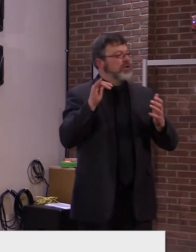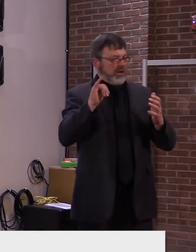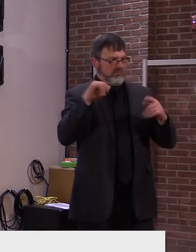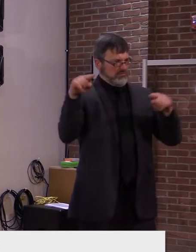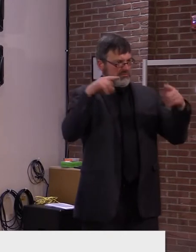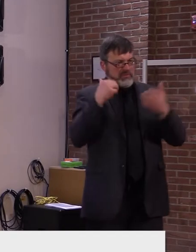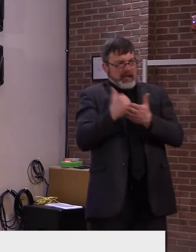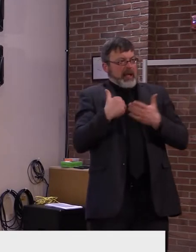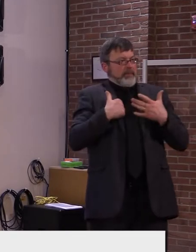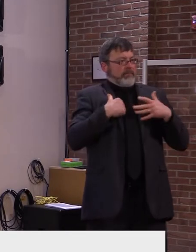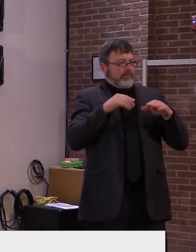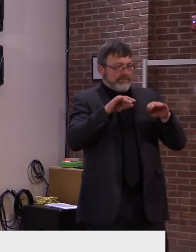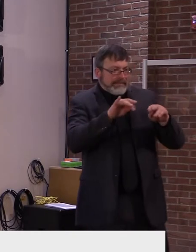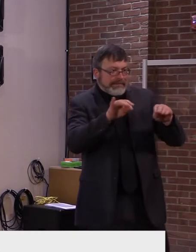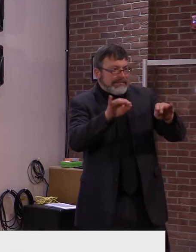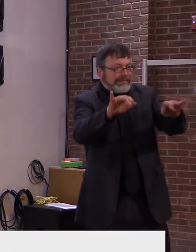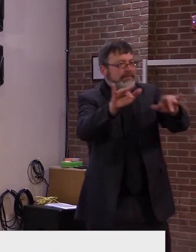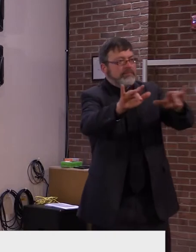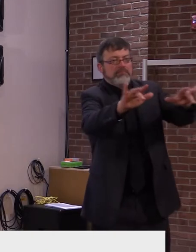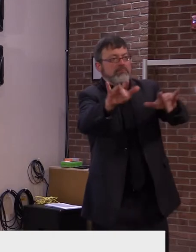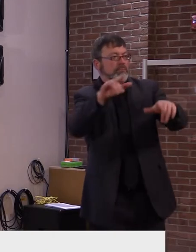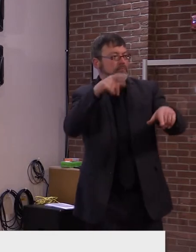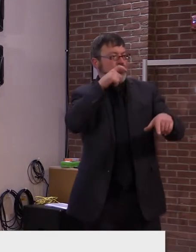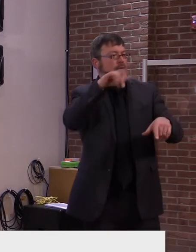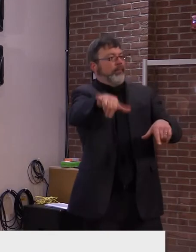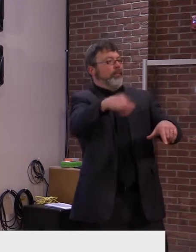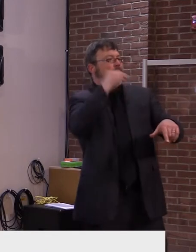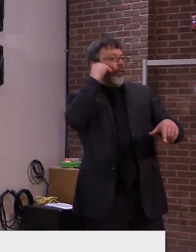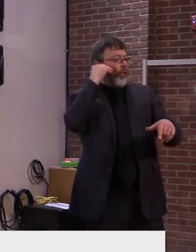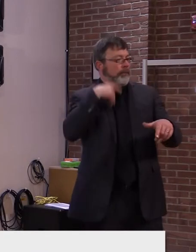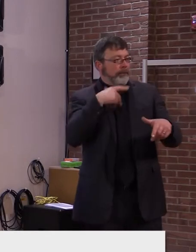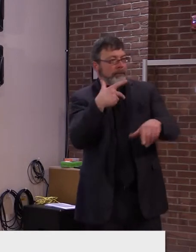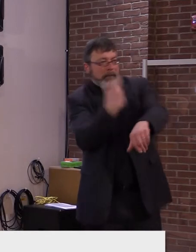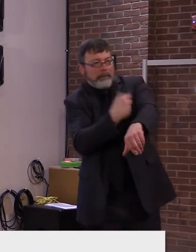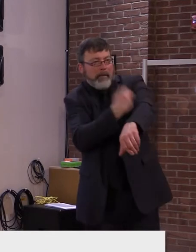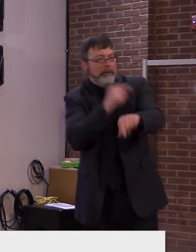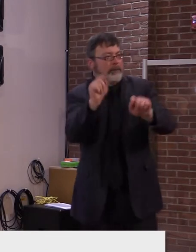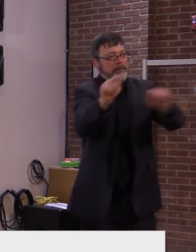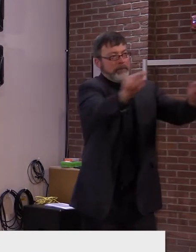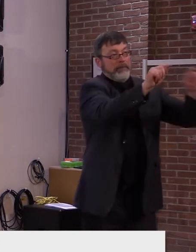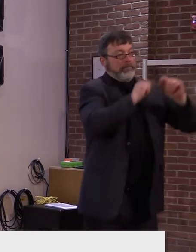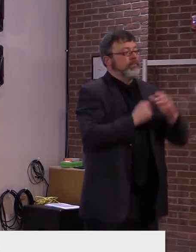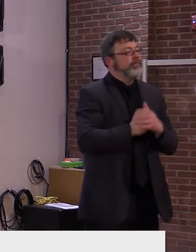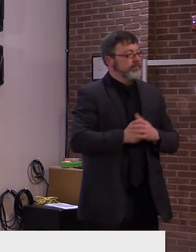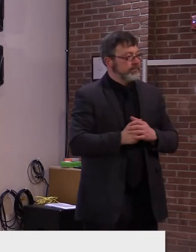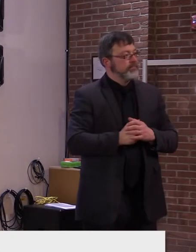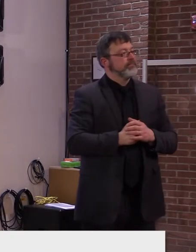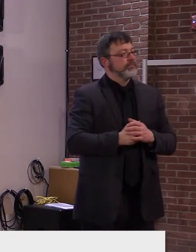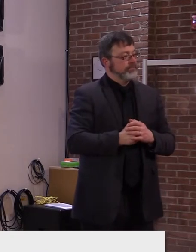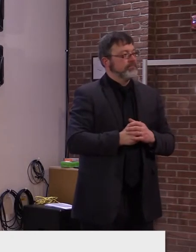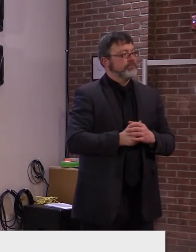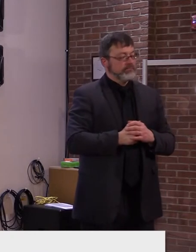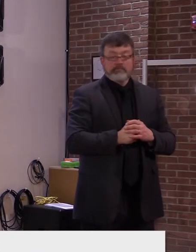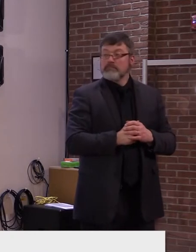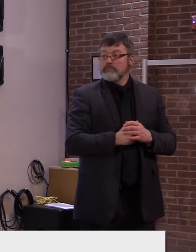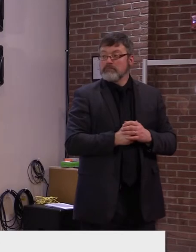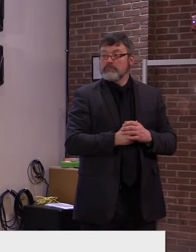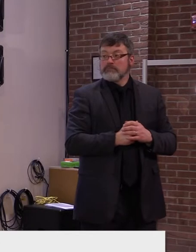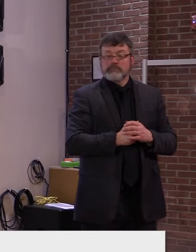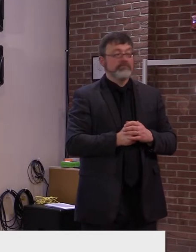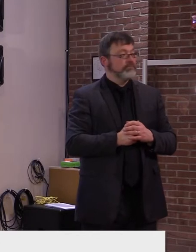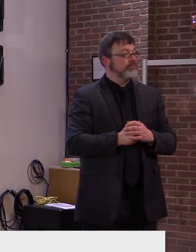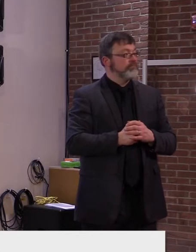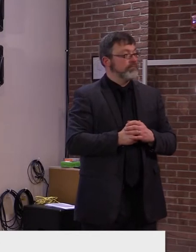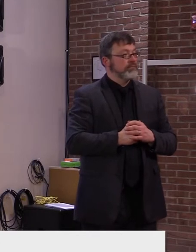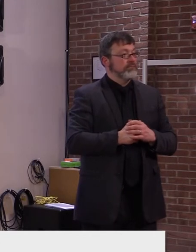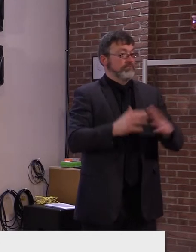homebound community members that do not receive home health services. As you may know, the state of